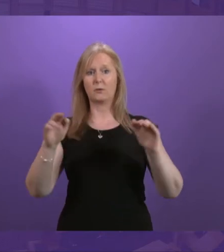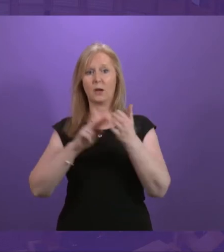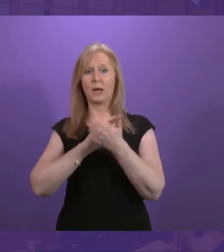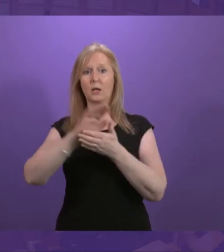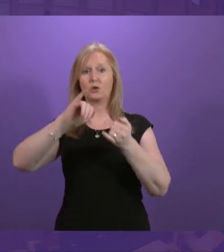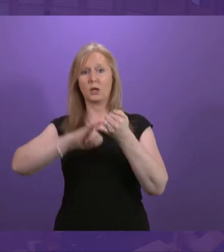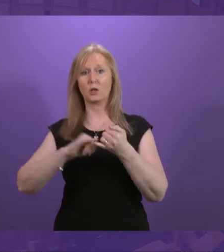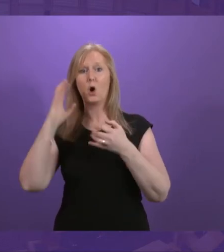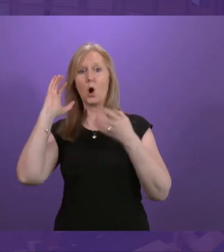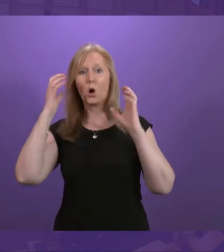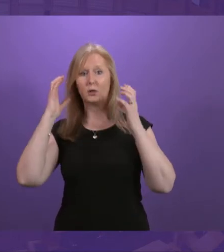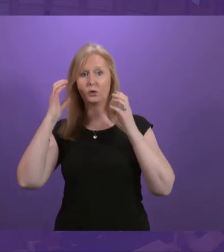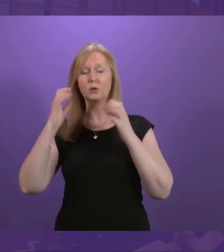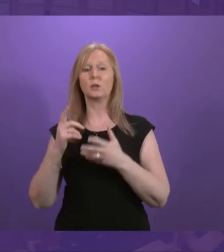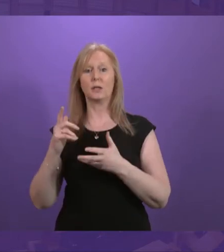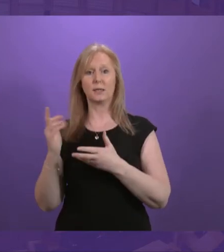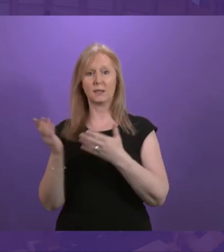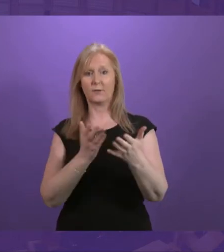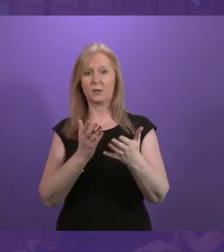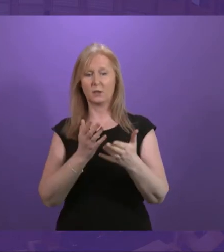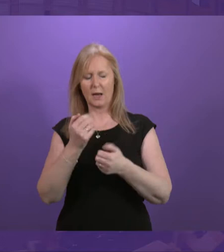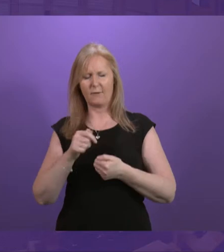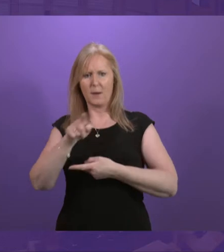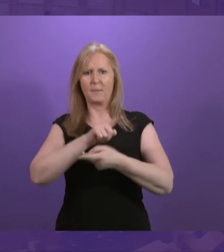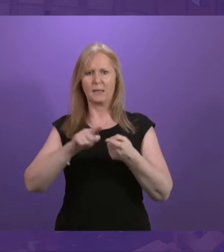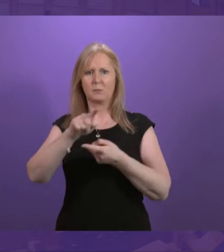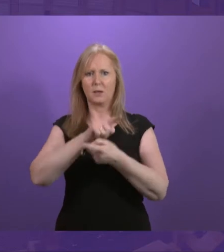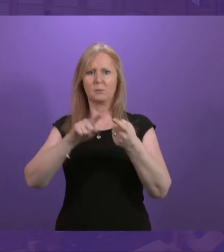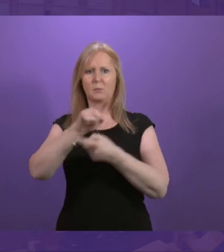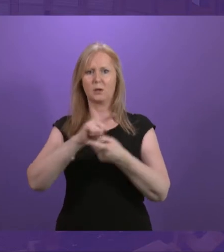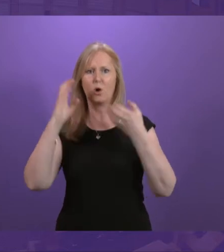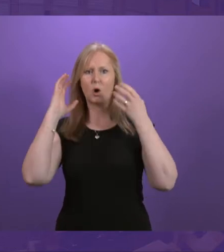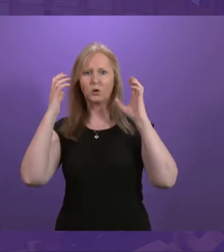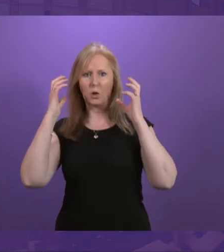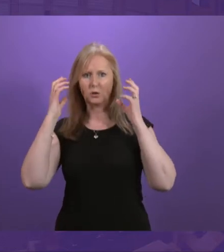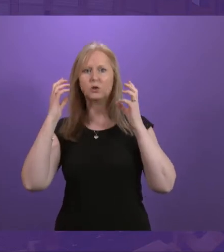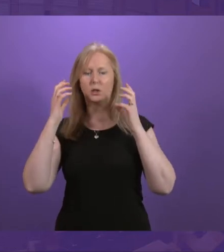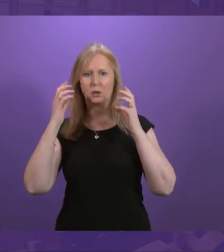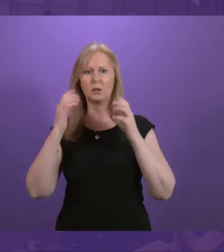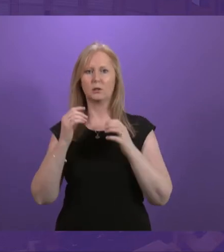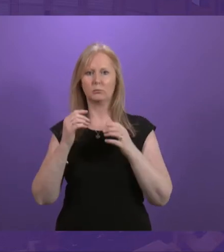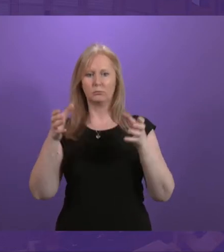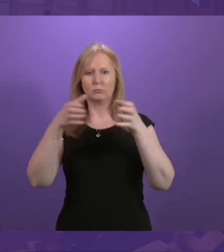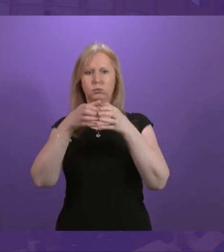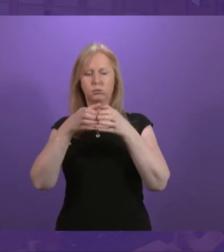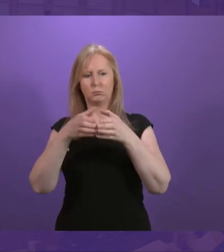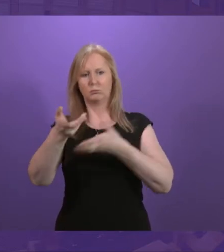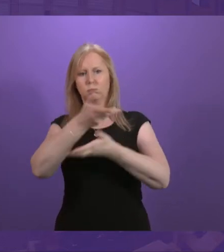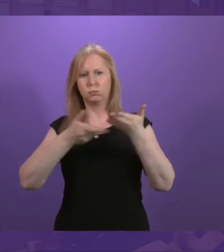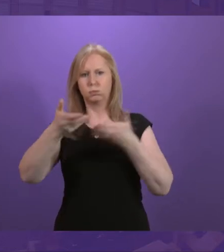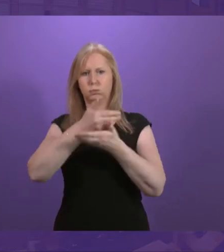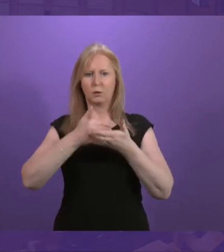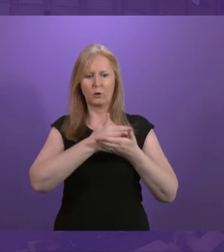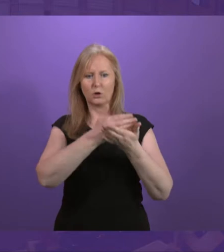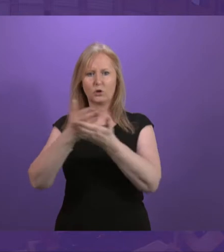audiology services, with regular meetings of NHS audiology heads of service to coordinate and